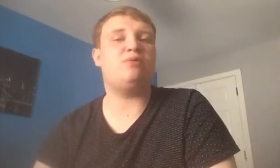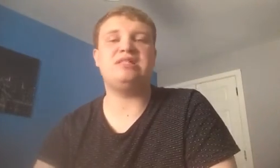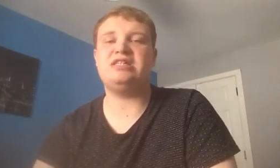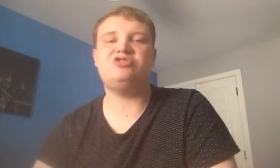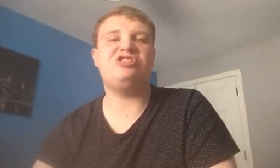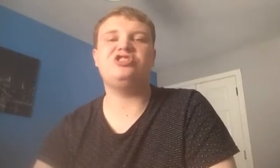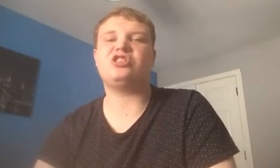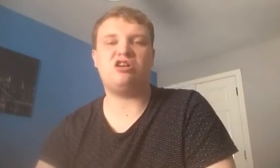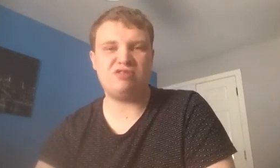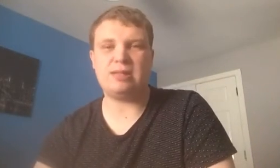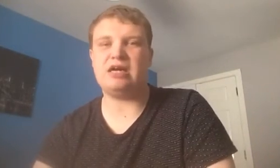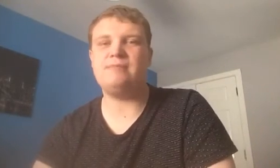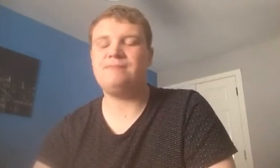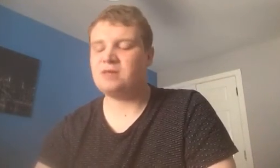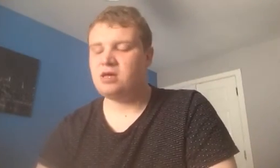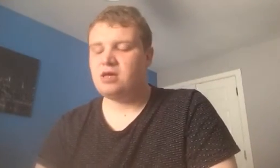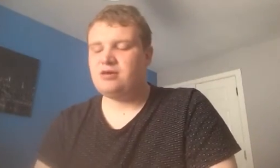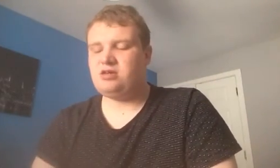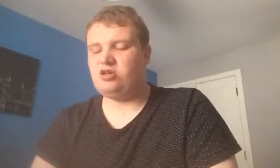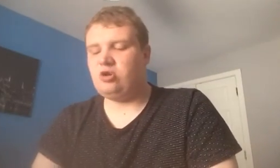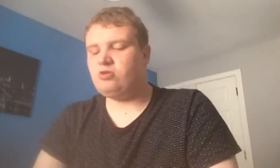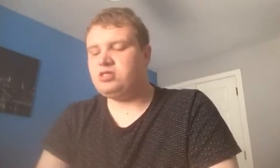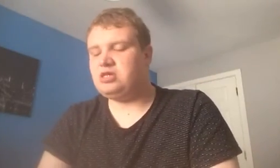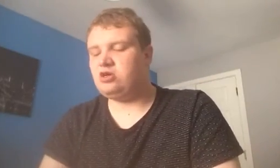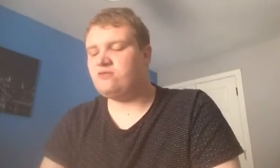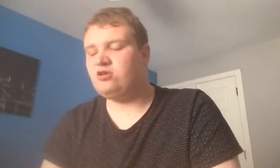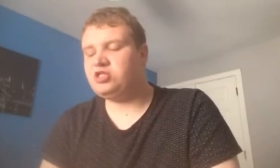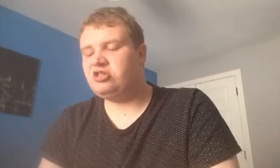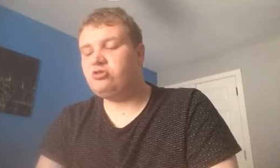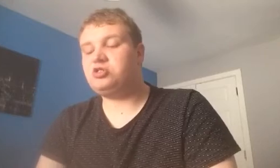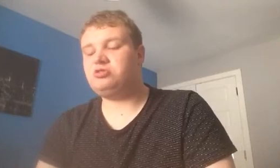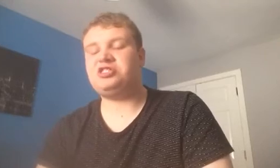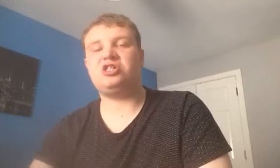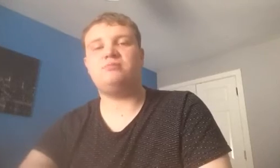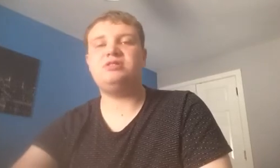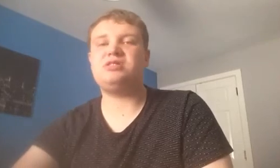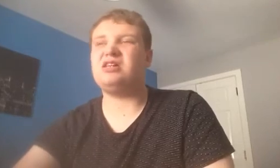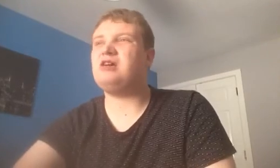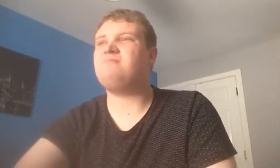disappointed in these Rangers. I really am. And all I'm going to say now is. Jason Cummings. Em.